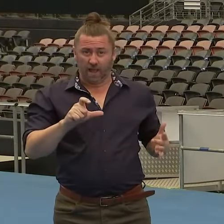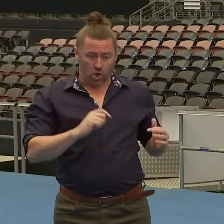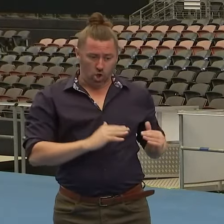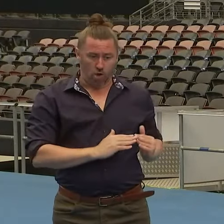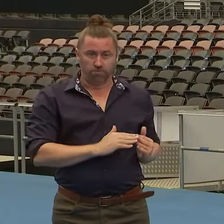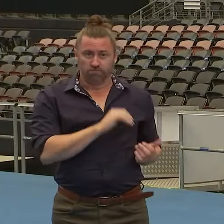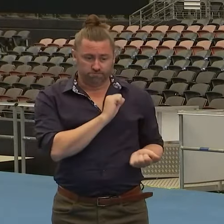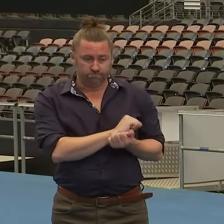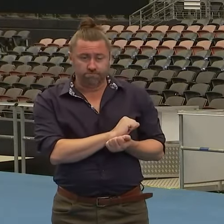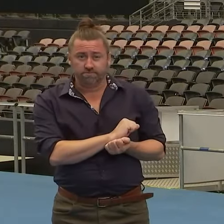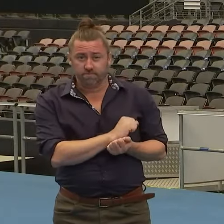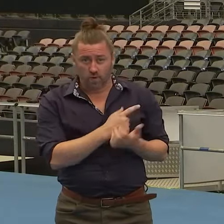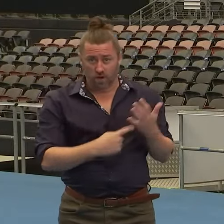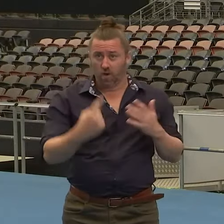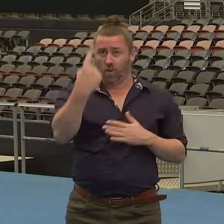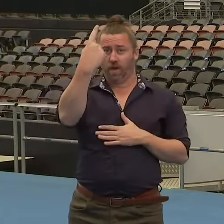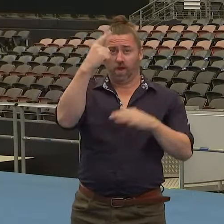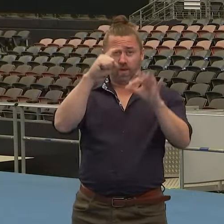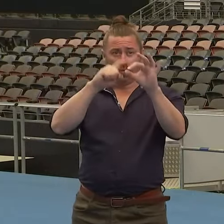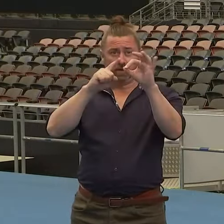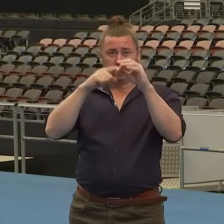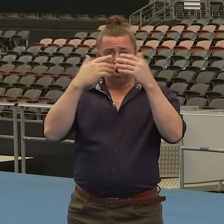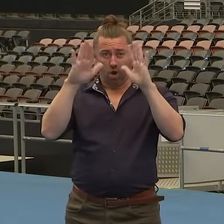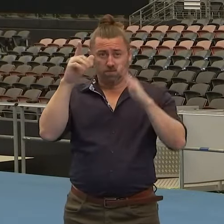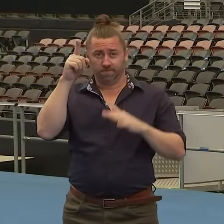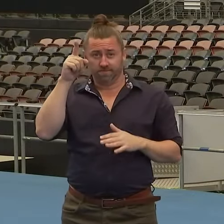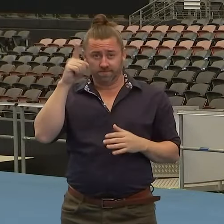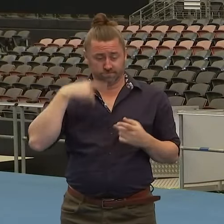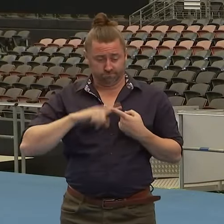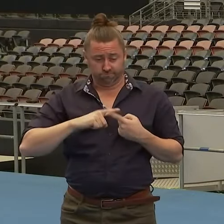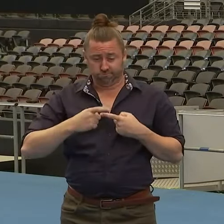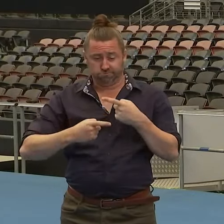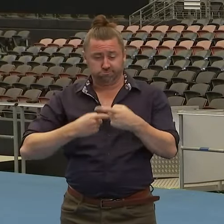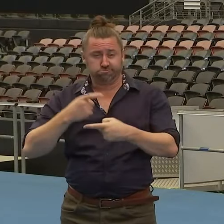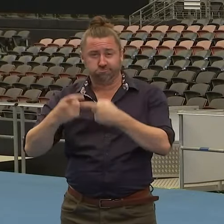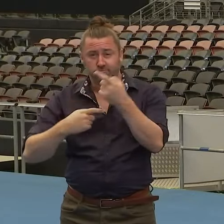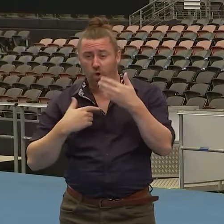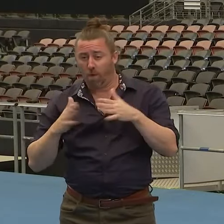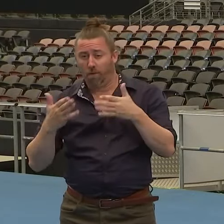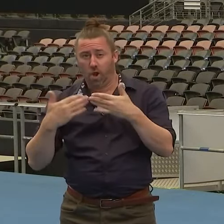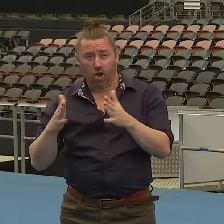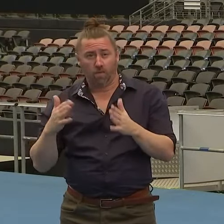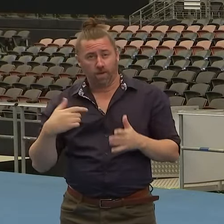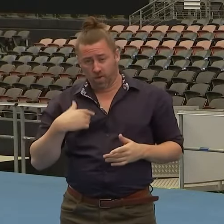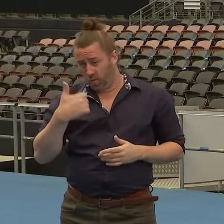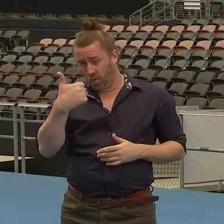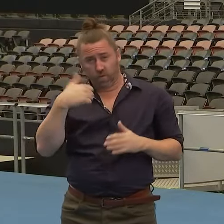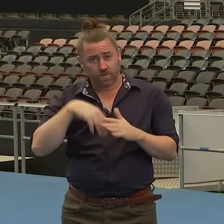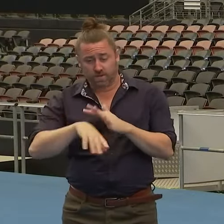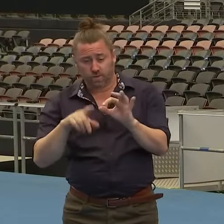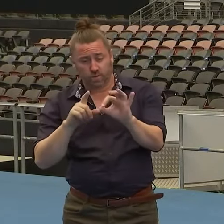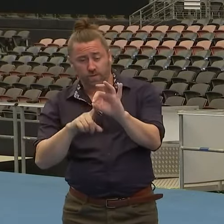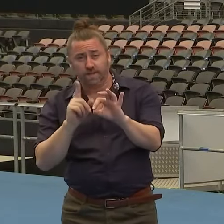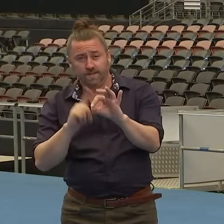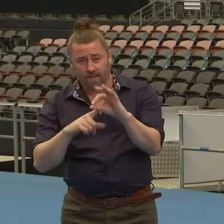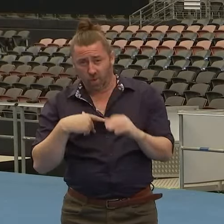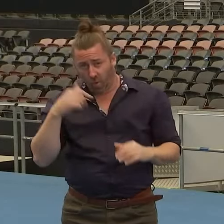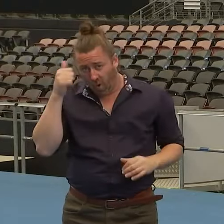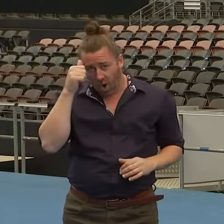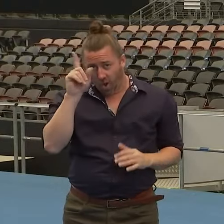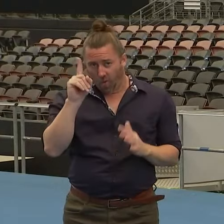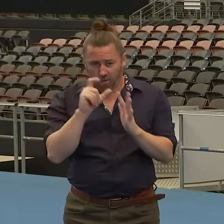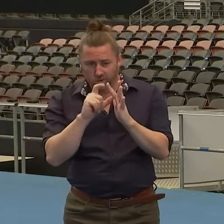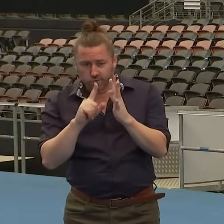that were open and some of those schools were closed for months. So we've got a very good track record in keeping our school